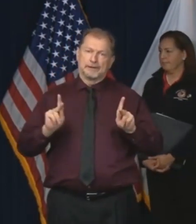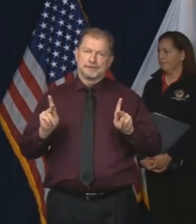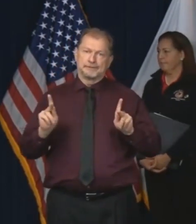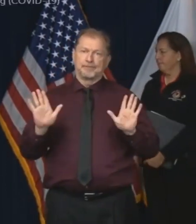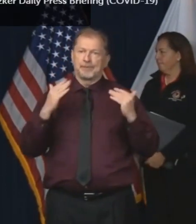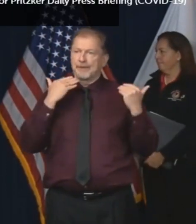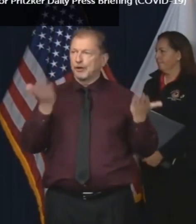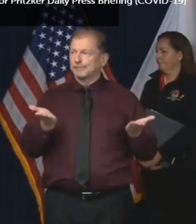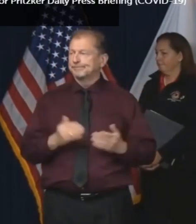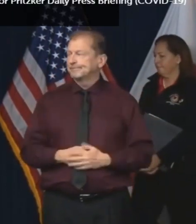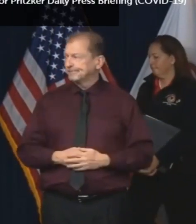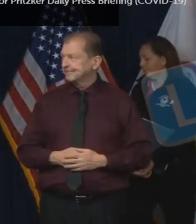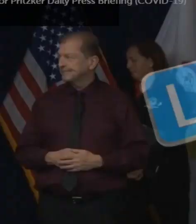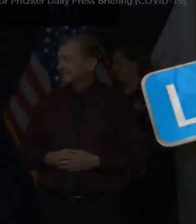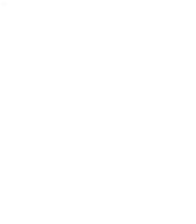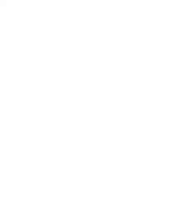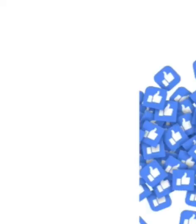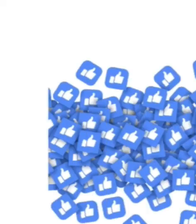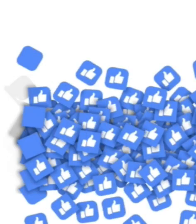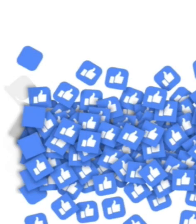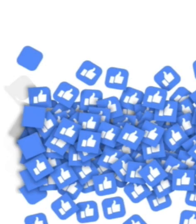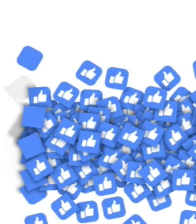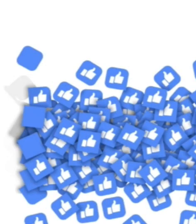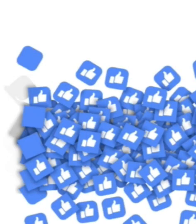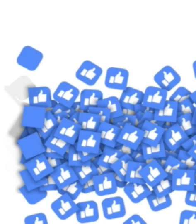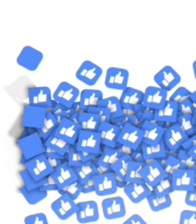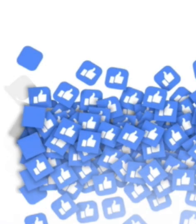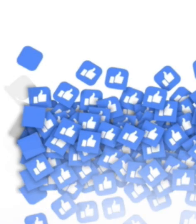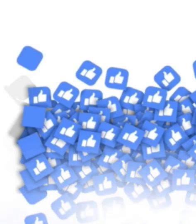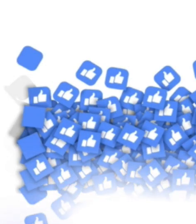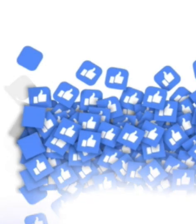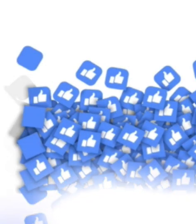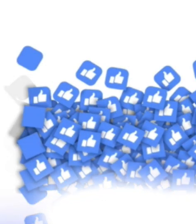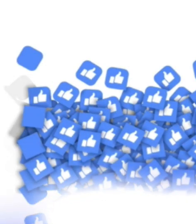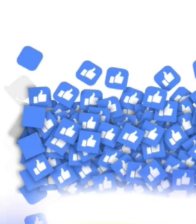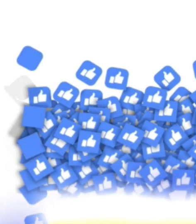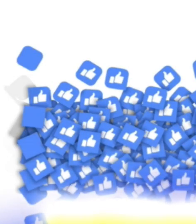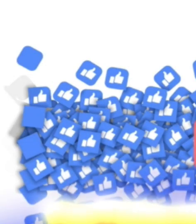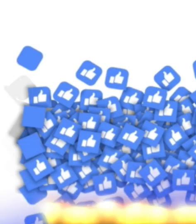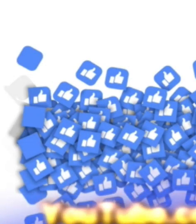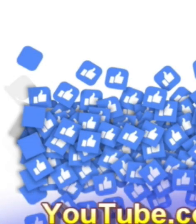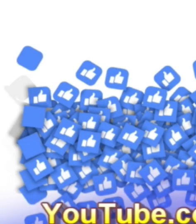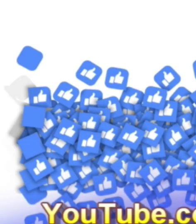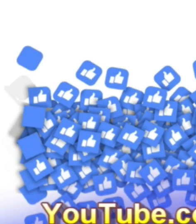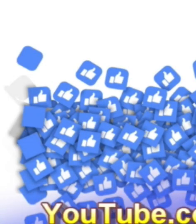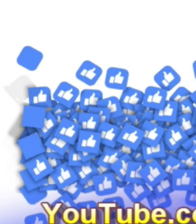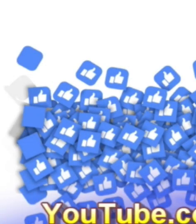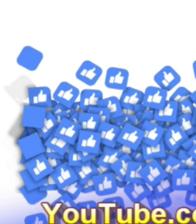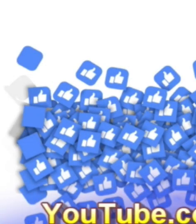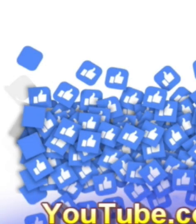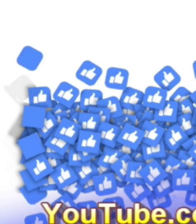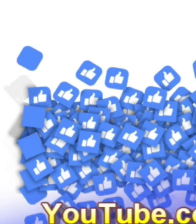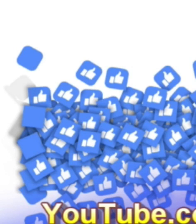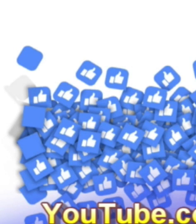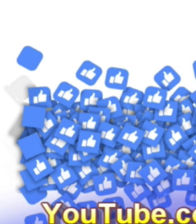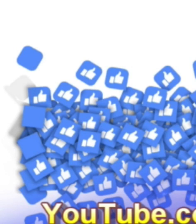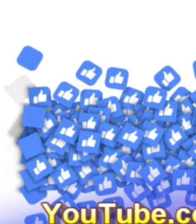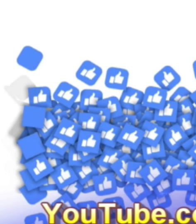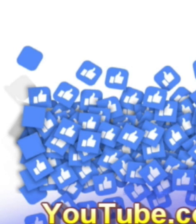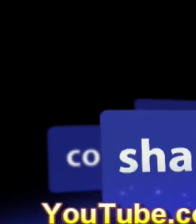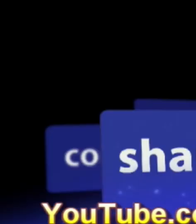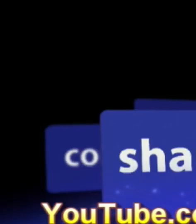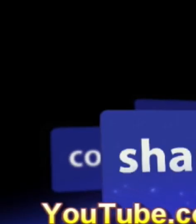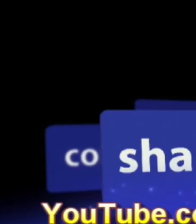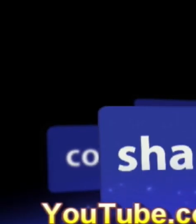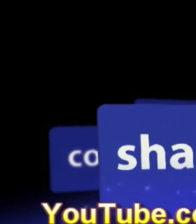Thank you. Thanks for watching. And if you haven't already, please consider subscribing to our channel. And while you're at